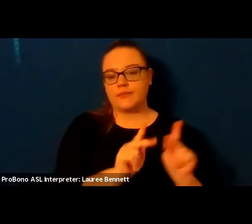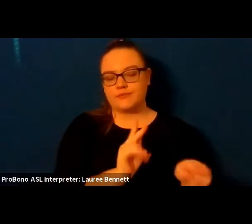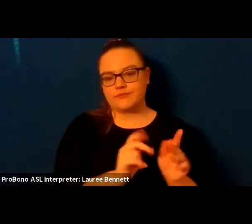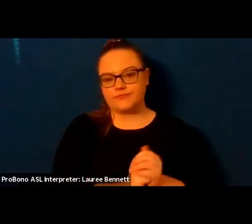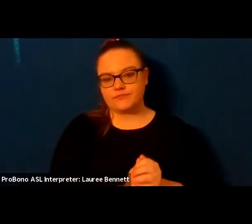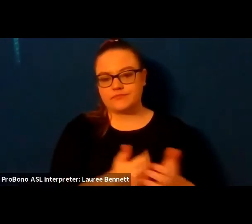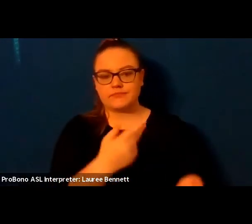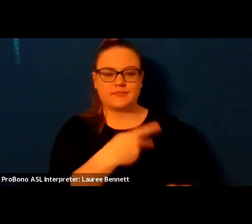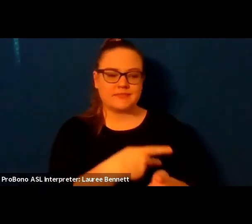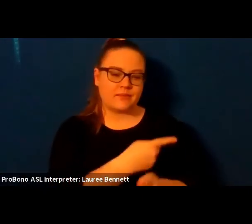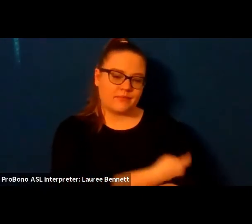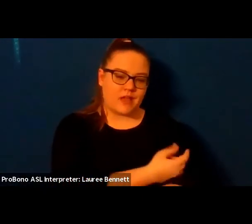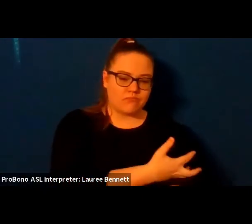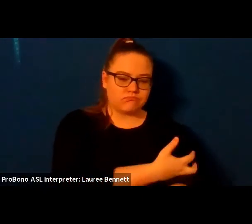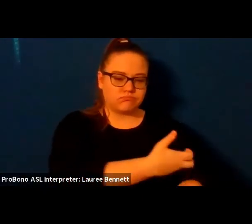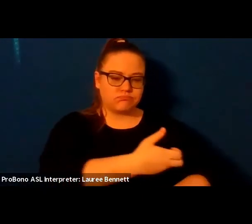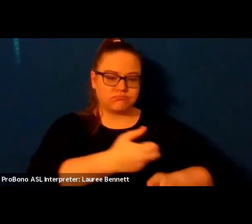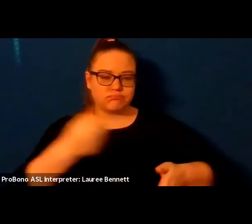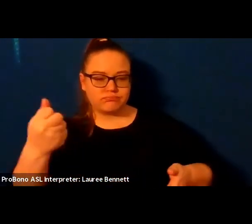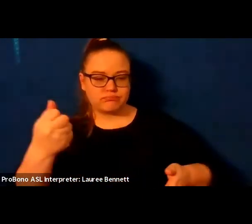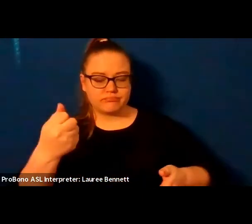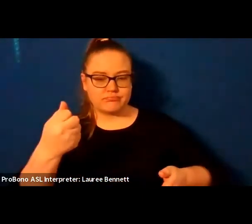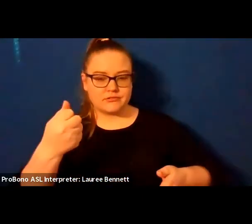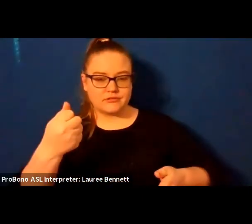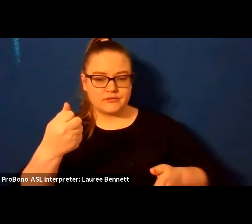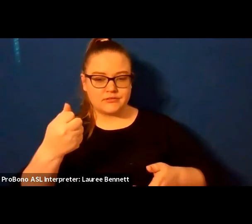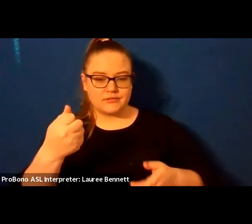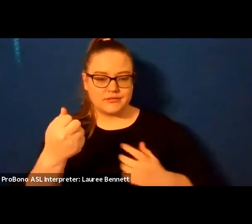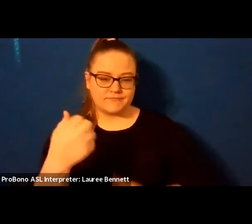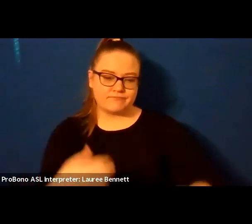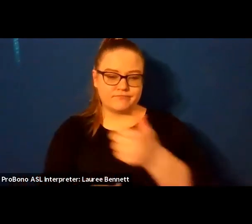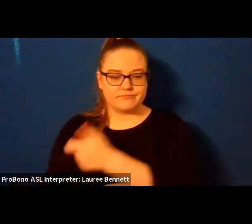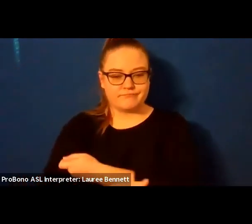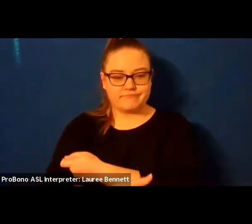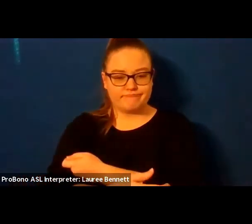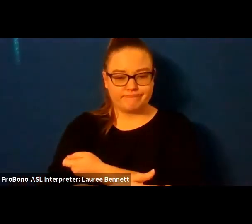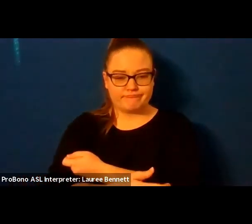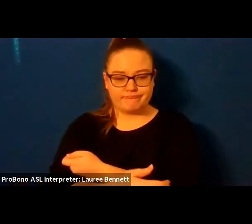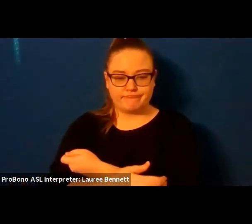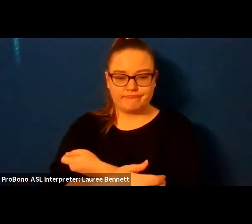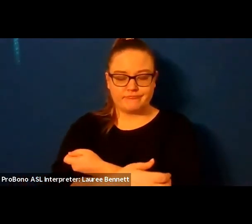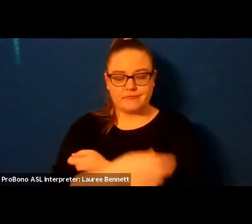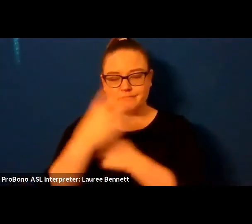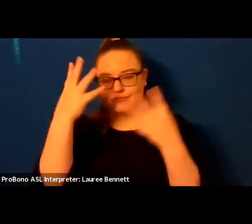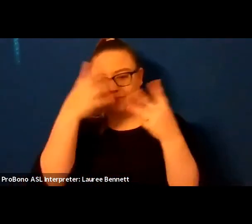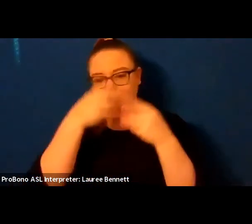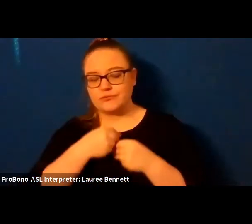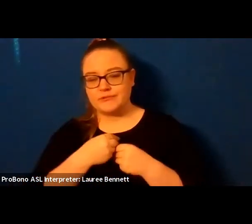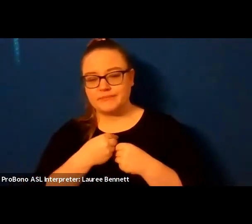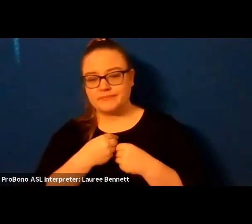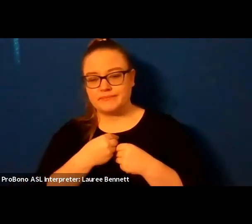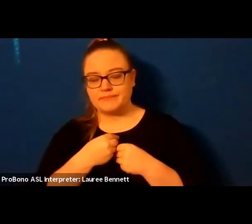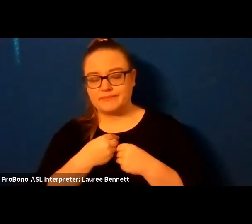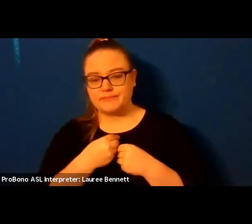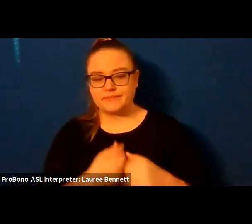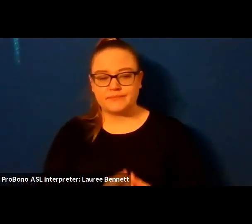hair when you bought it they pull blood but inject beauty compassionate syringes on